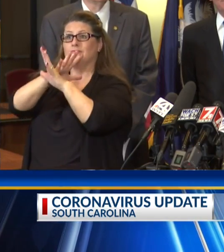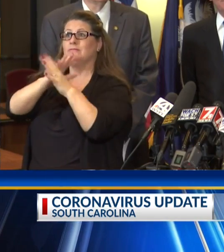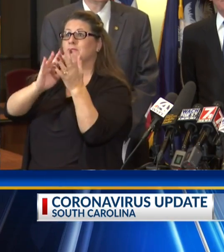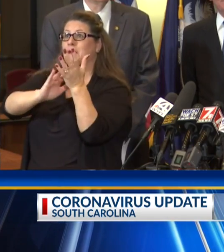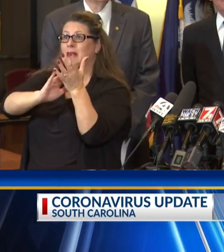our state.